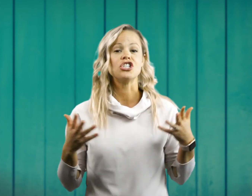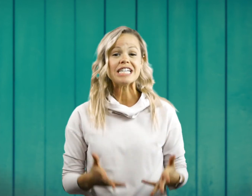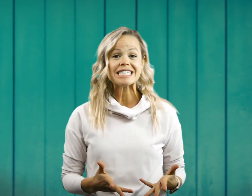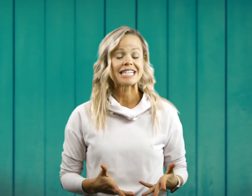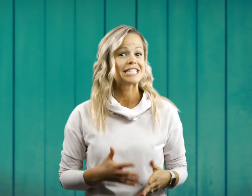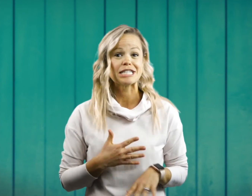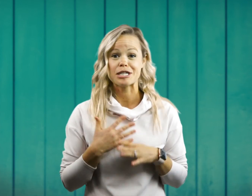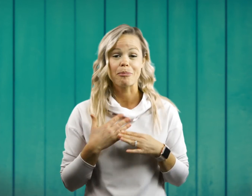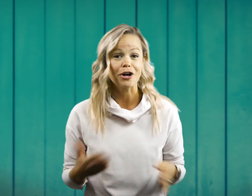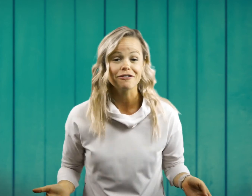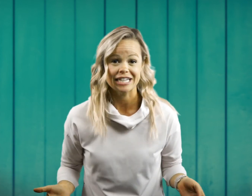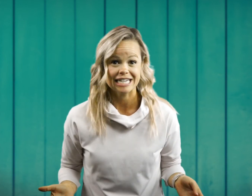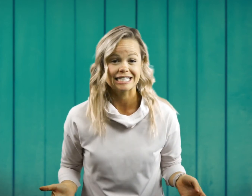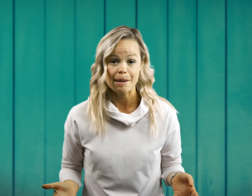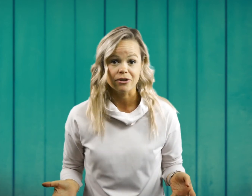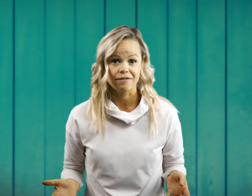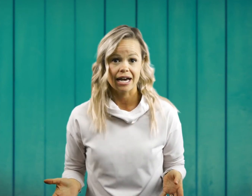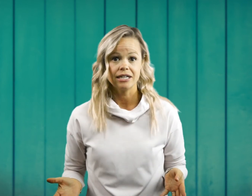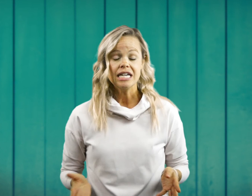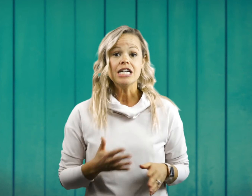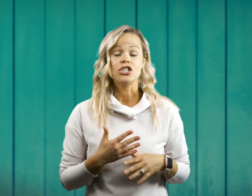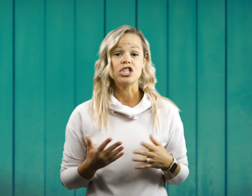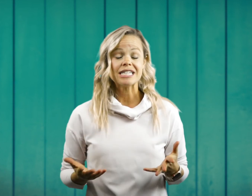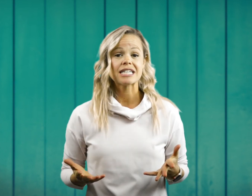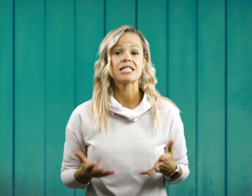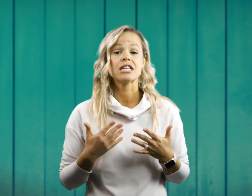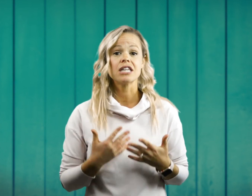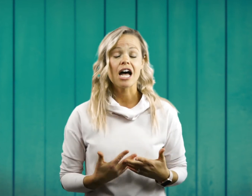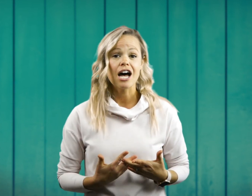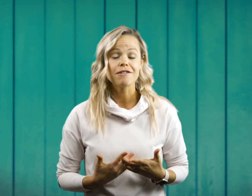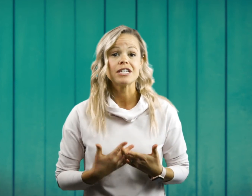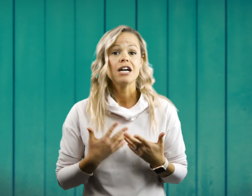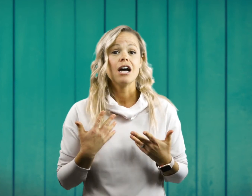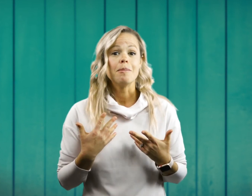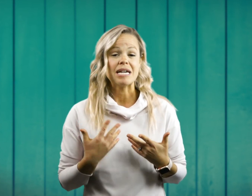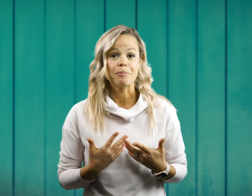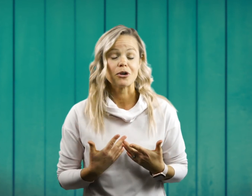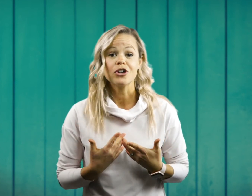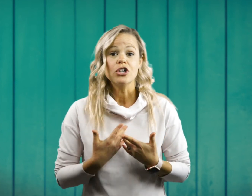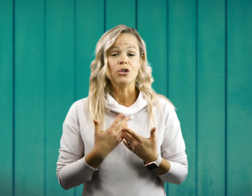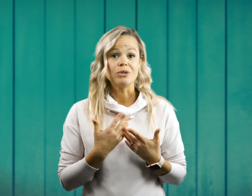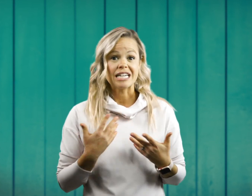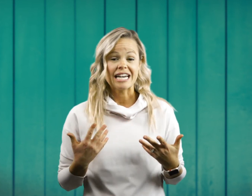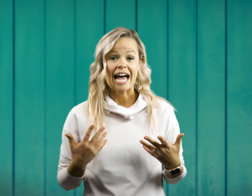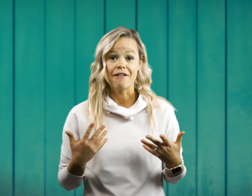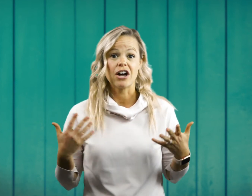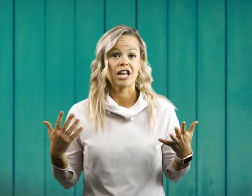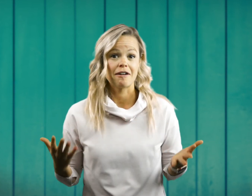Jesus is the perfect example of that. Jesus loved people who didn't have a lot